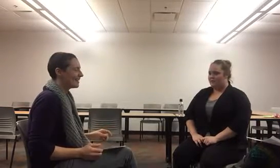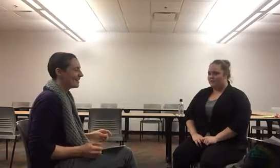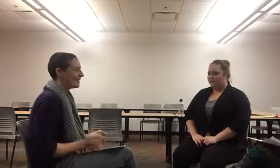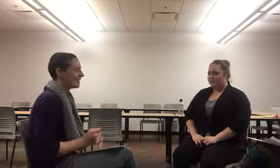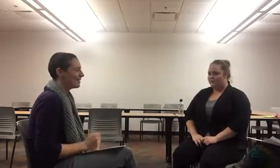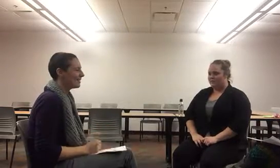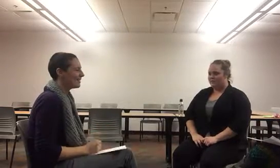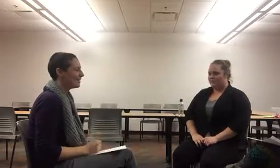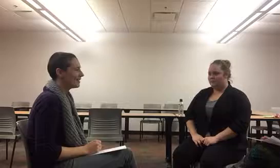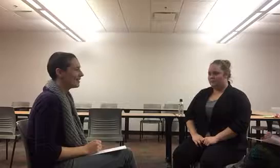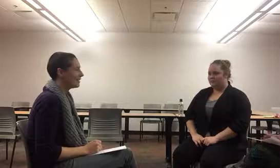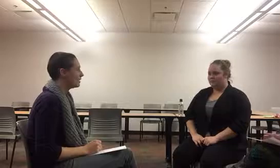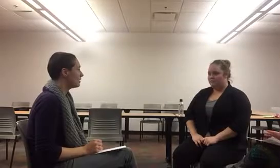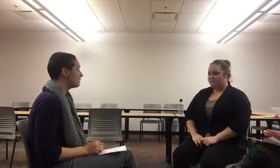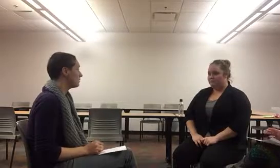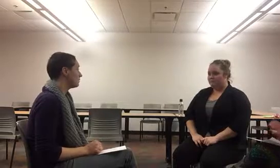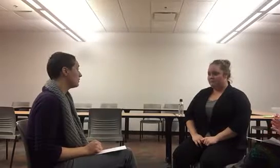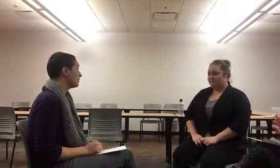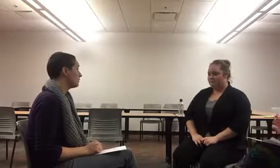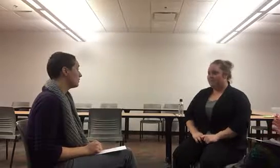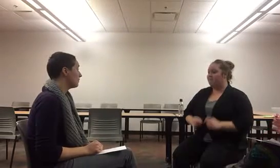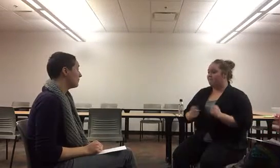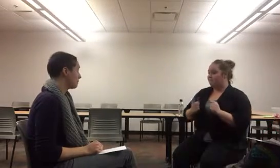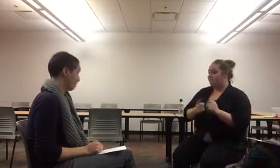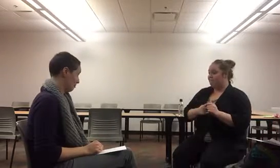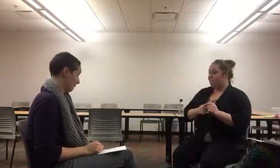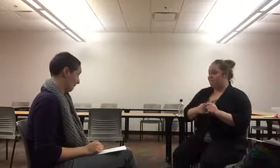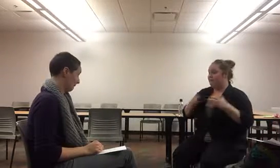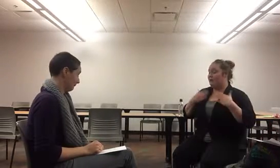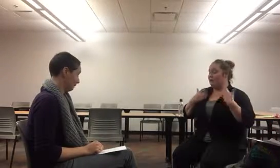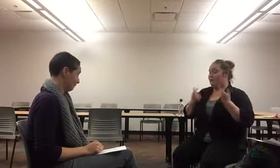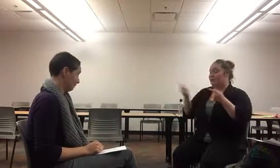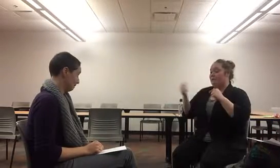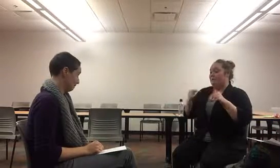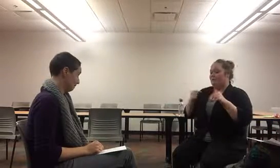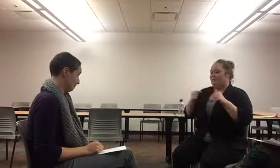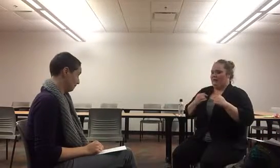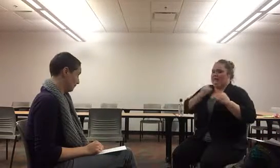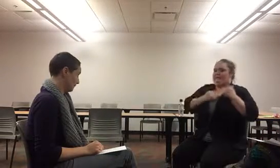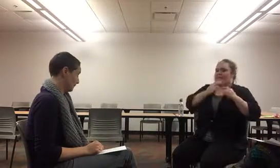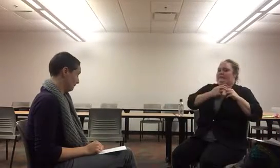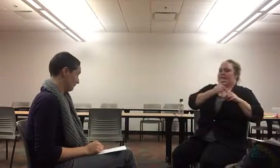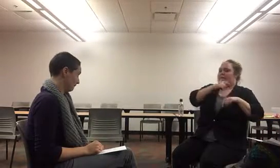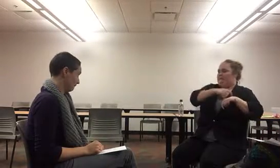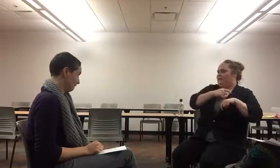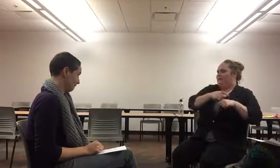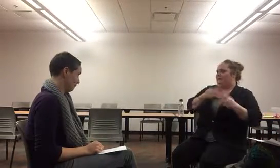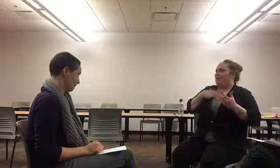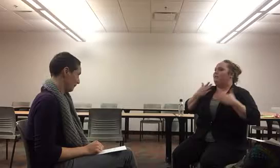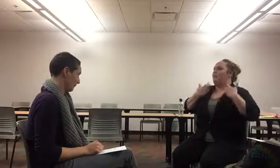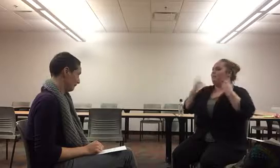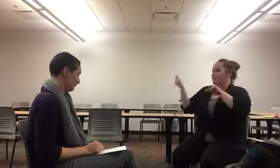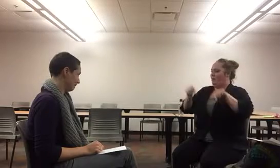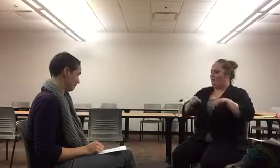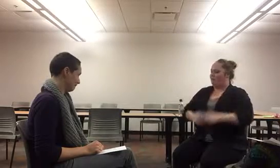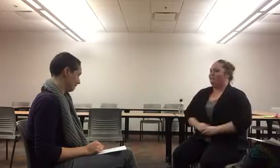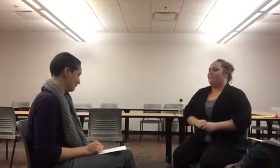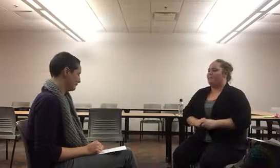Well, first off, I'm so glad you were able to come last minute. My colleague and I were brainstorming someone else from the